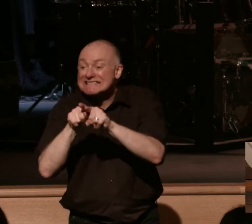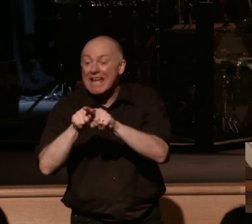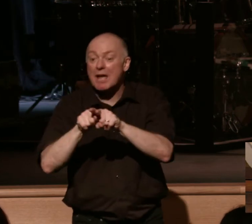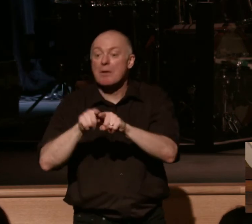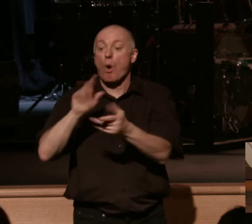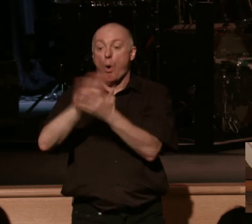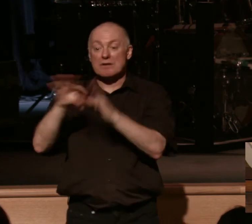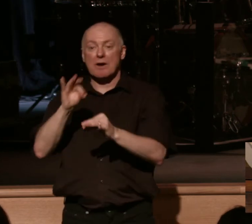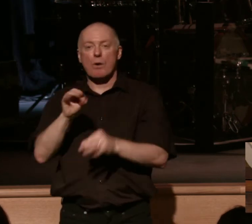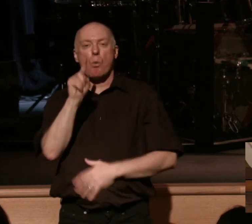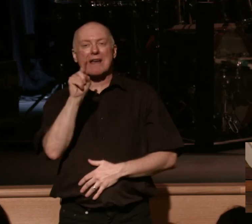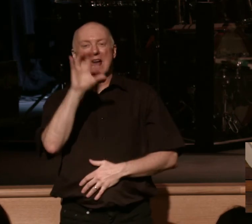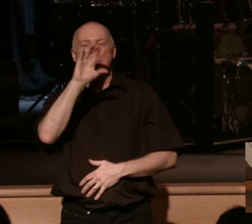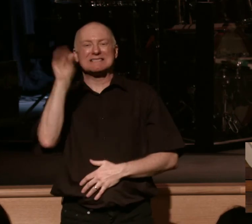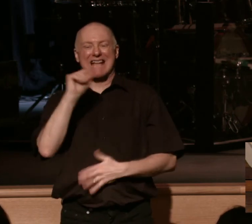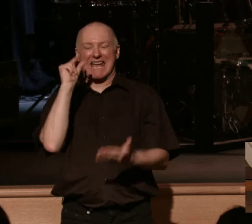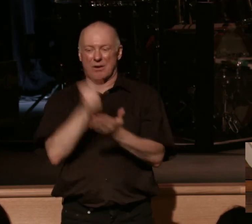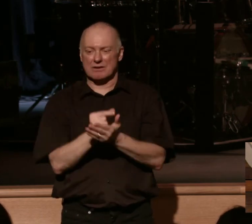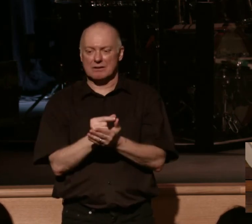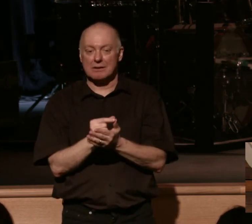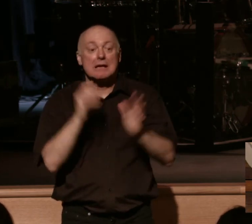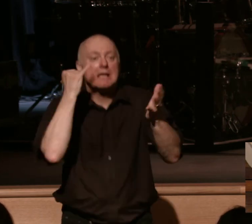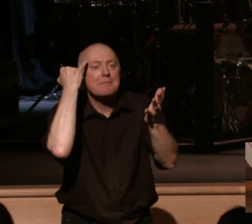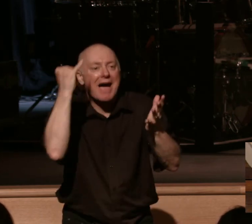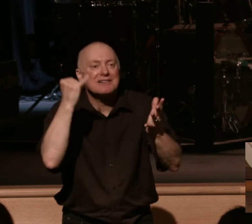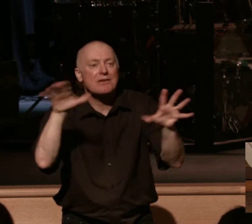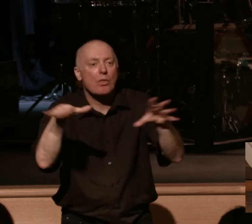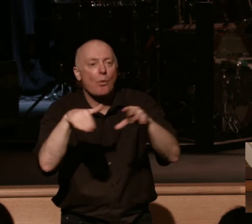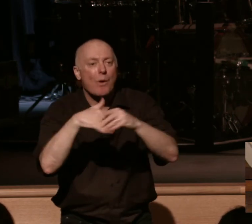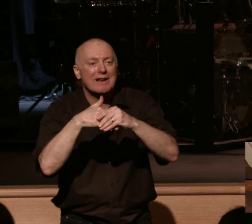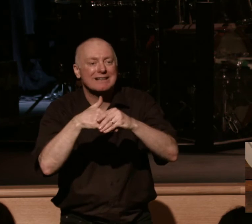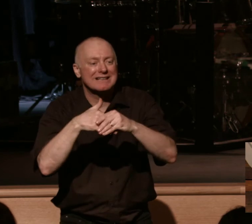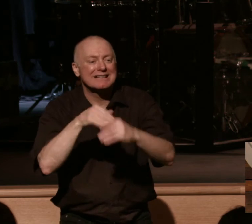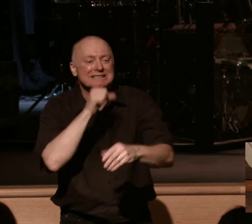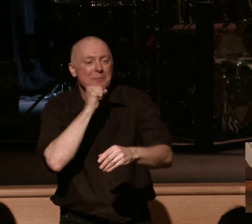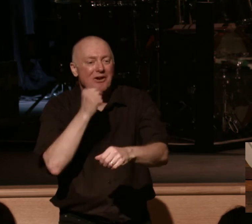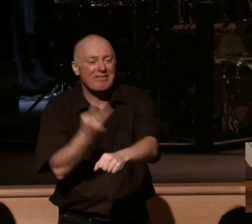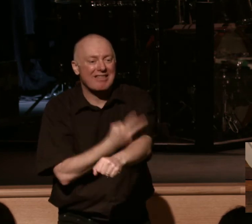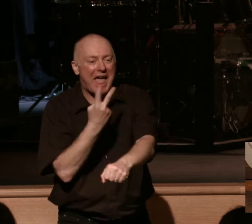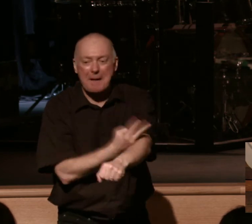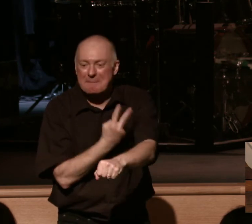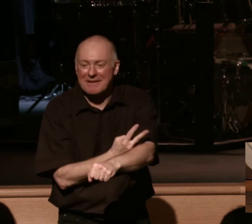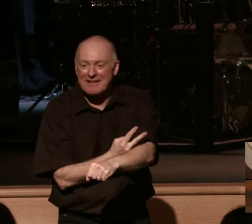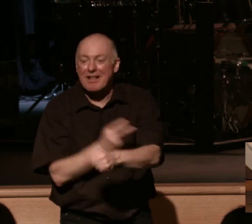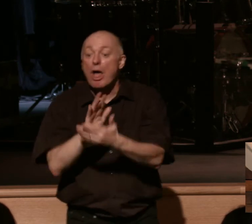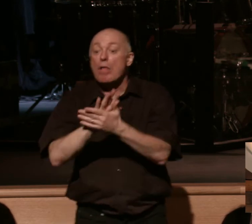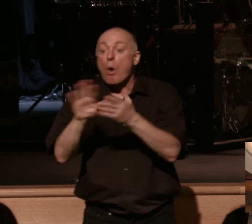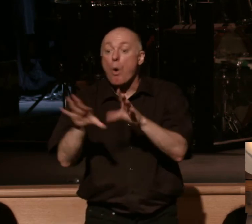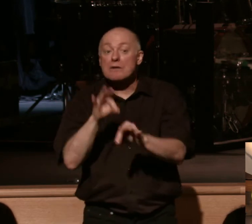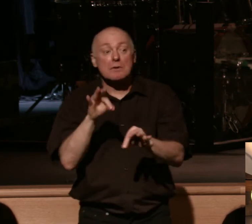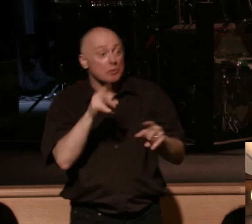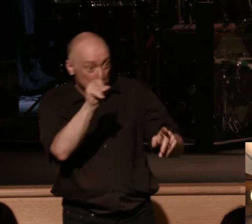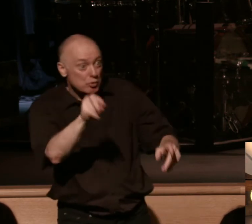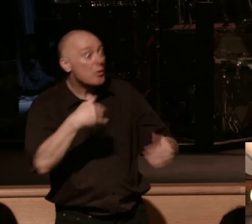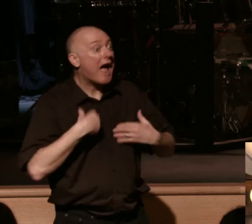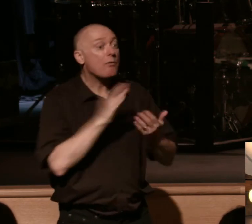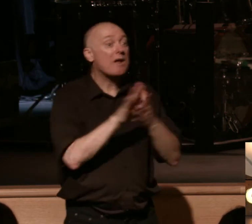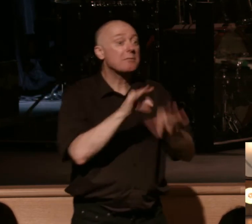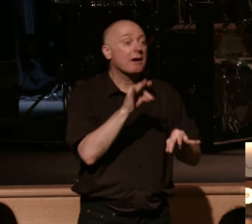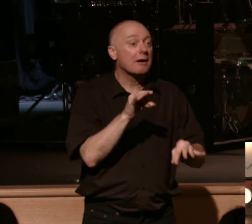guarantee think of the marriage supper of the lamb pretty neat man that he gives the Holy Spirit do you have the Holy Spirit working in you I'm not talking like every day it's